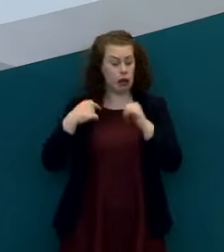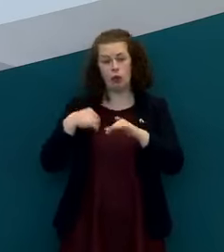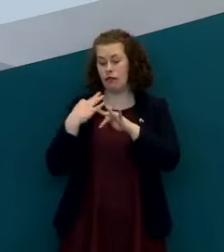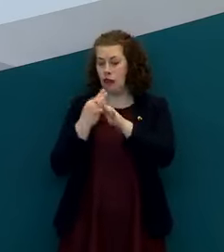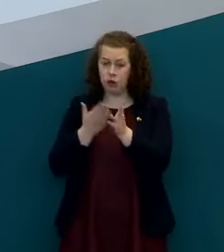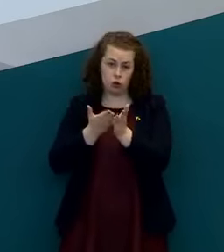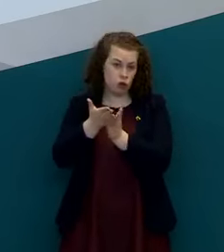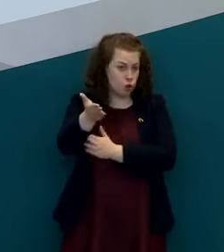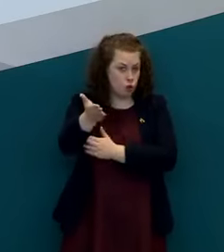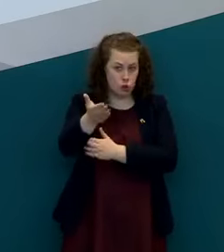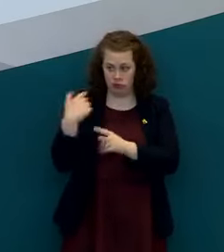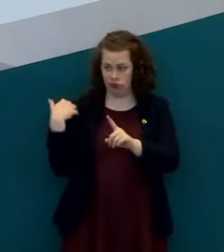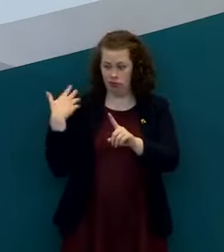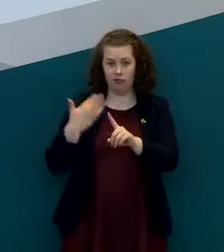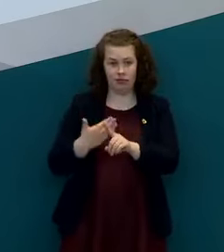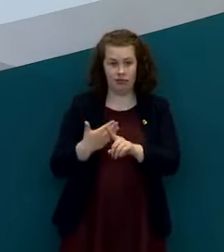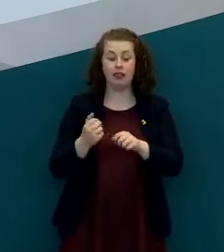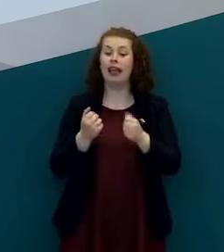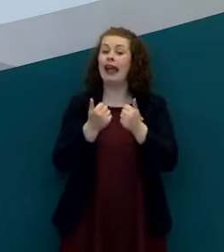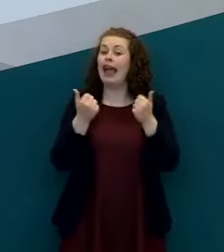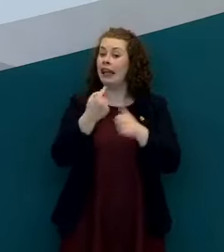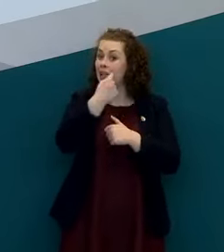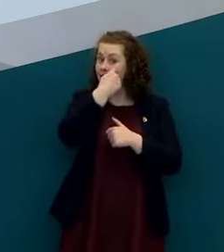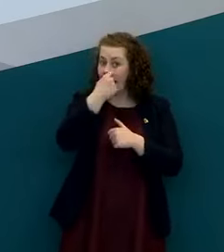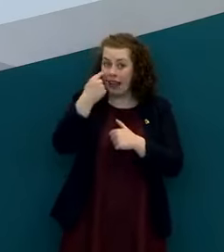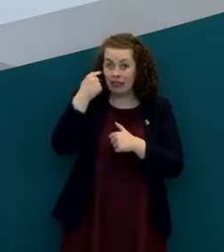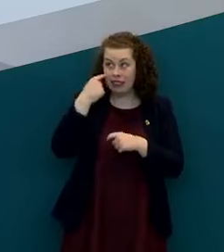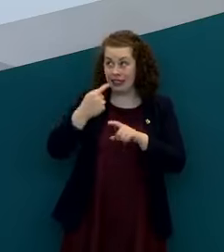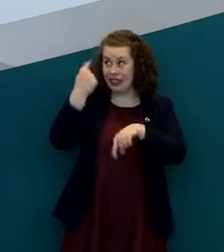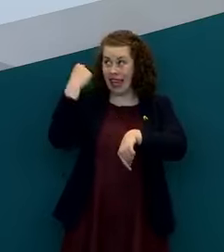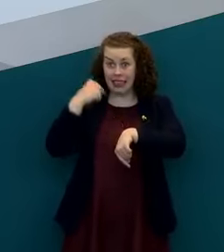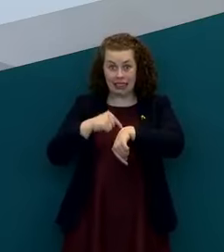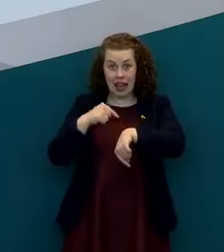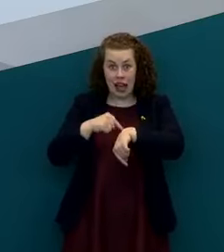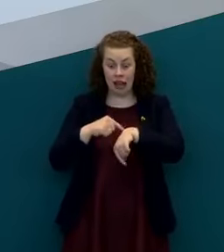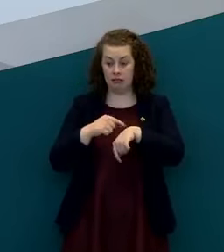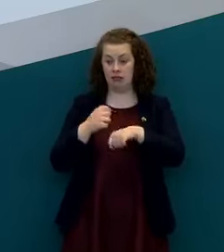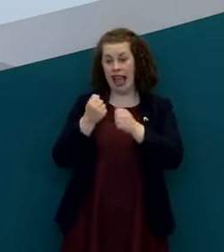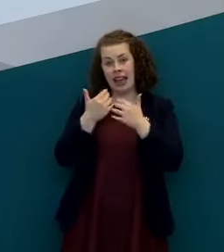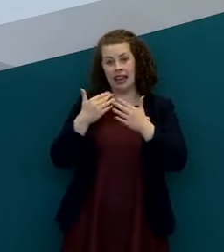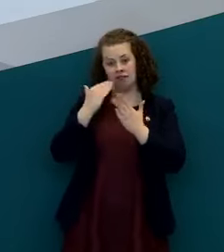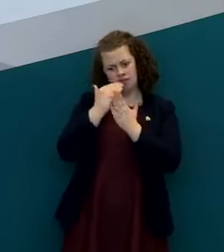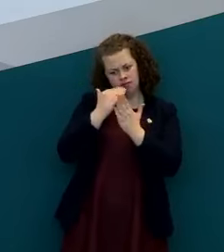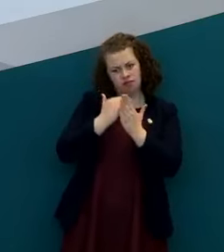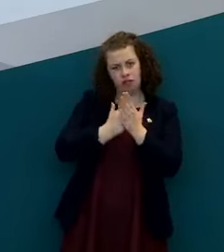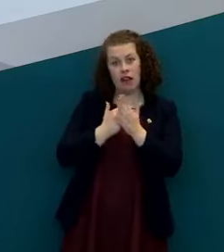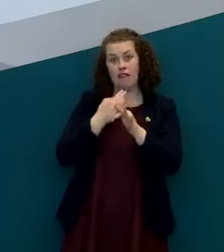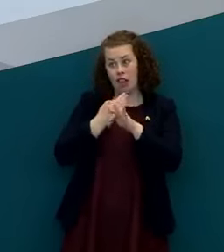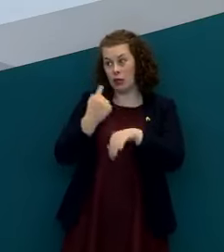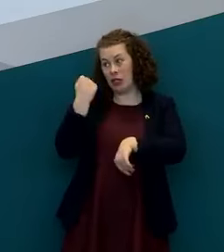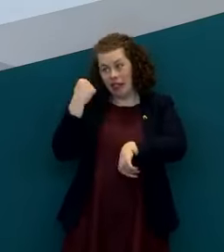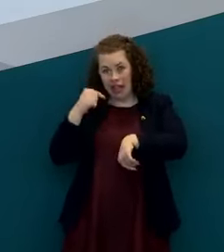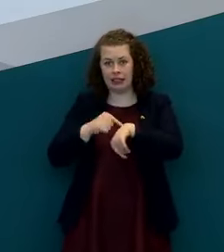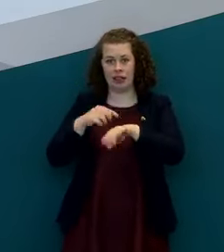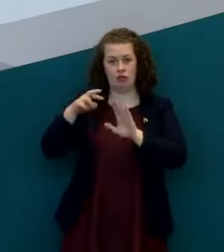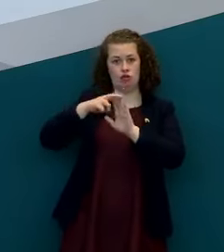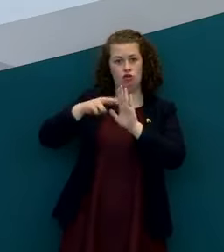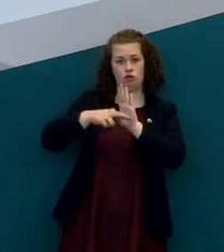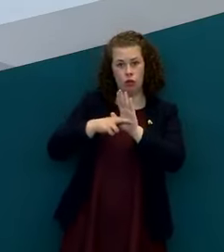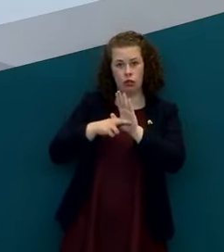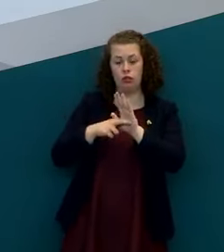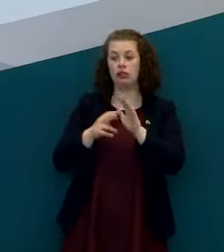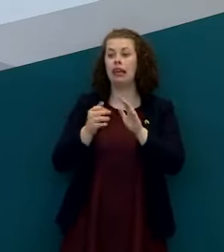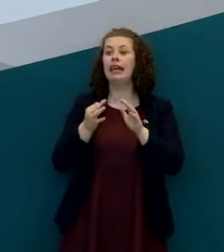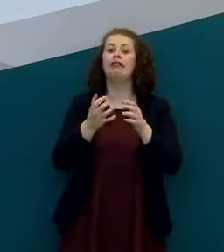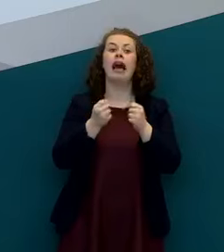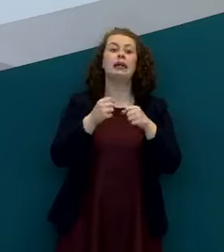and any of the evidence if you like and guidance that we had in place at time was appropriate to that place in time in terms of attendance at mass gatherings whether those are